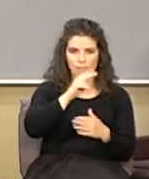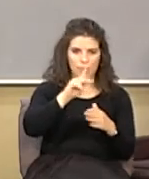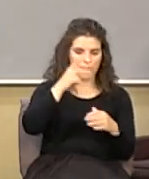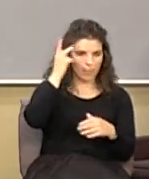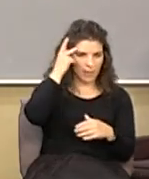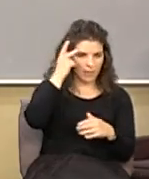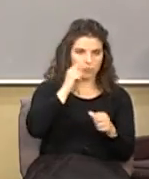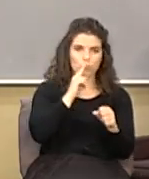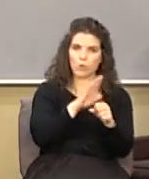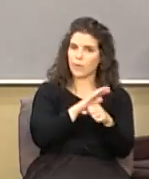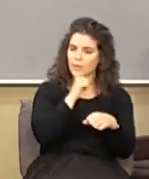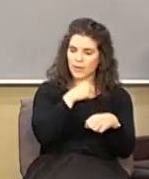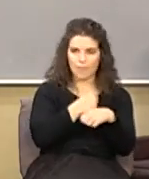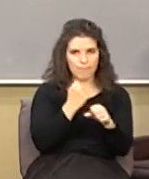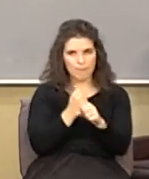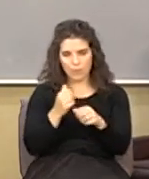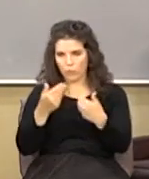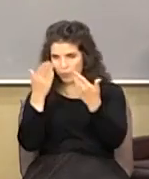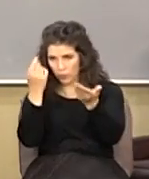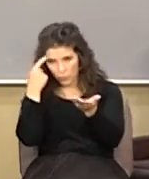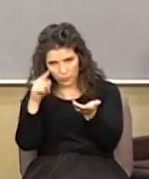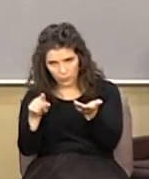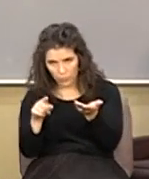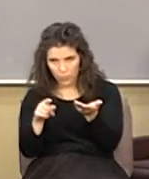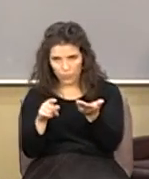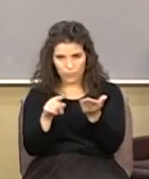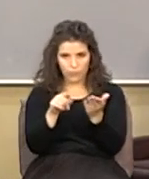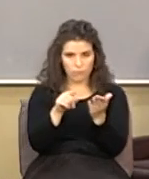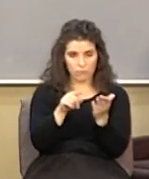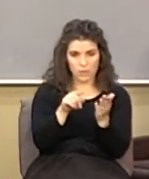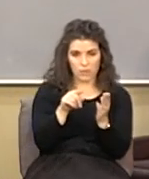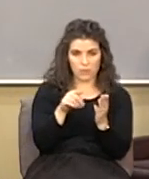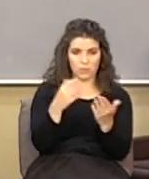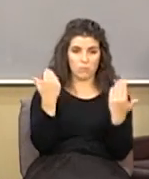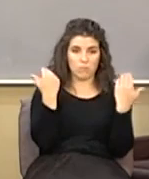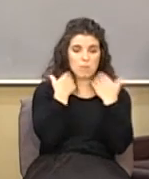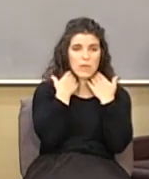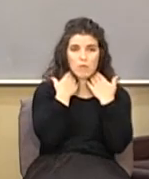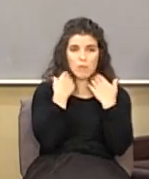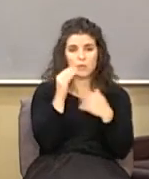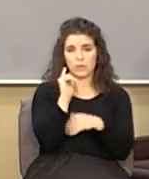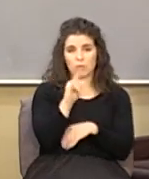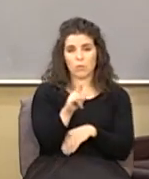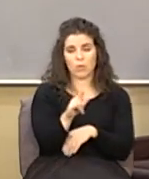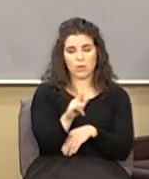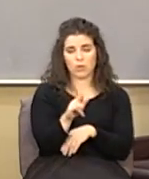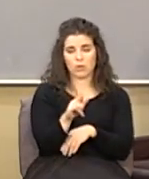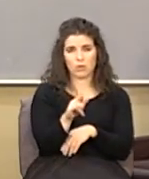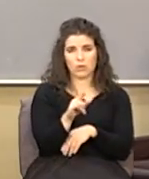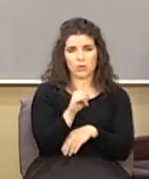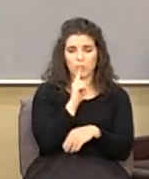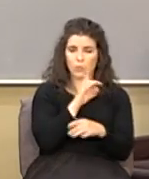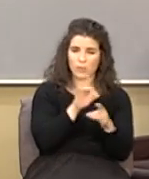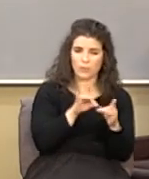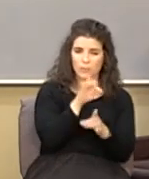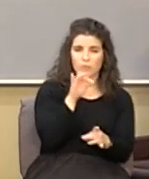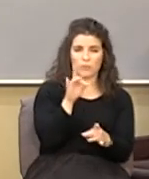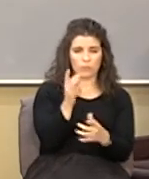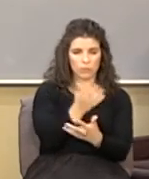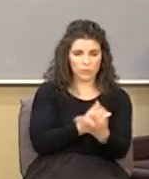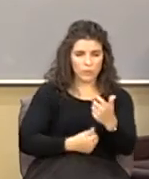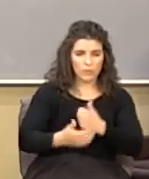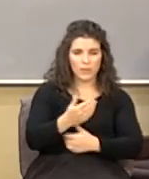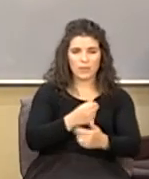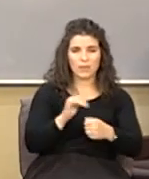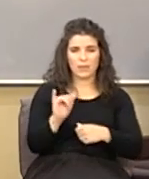promised but did not make provisions for and it's bankrupted us well spiritually you're reaping those things